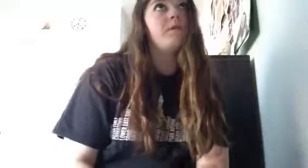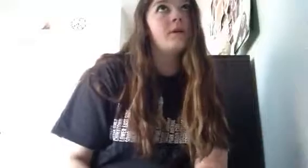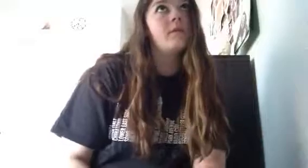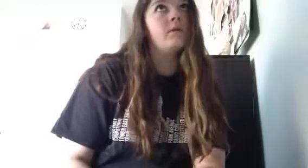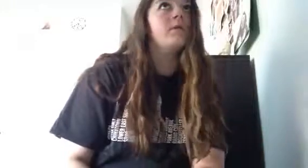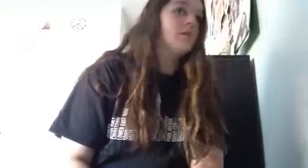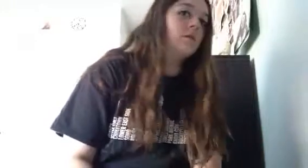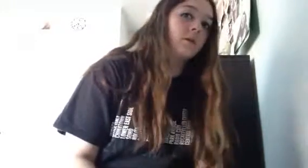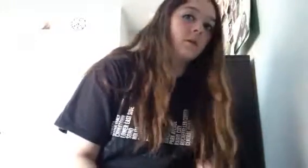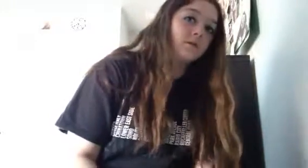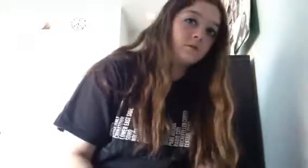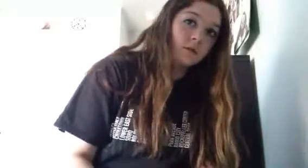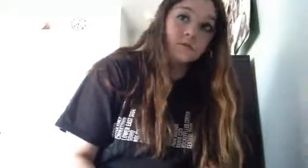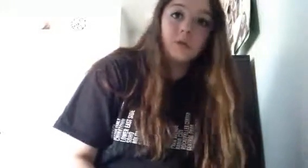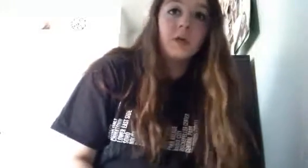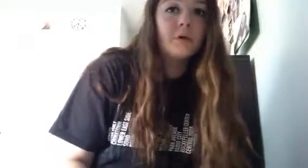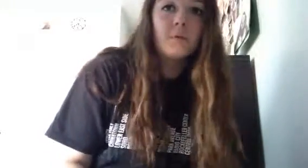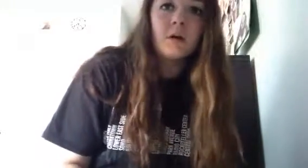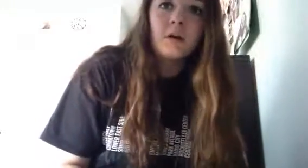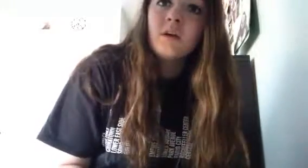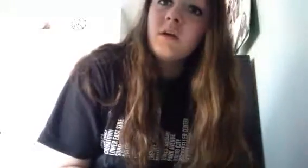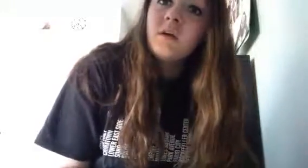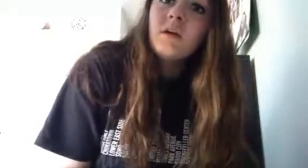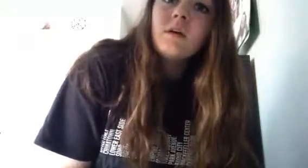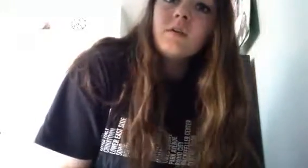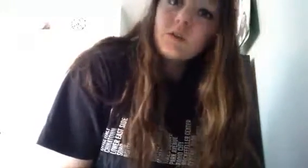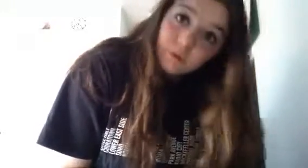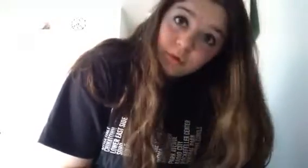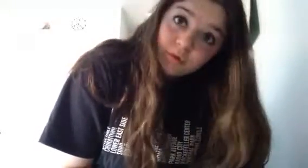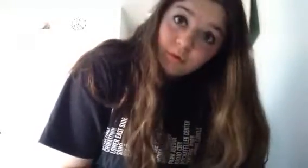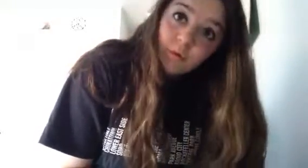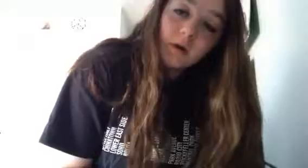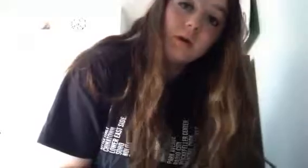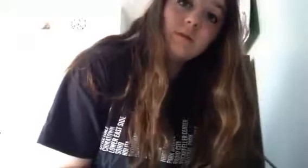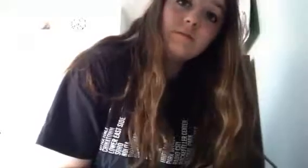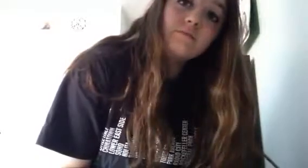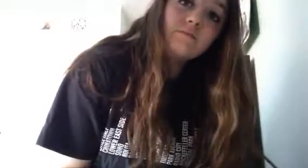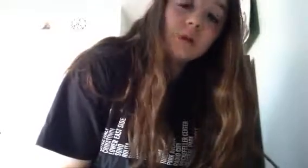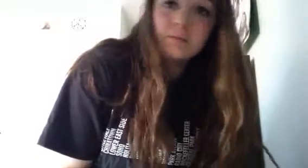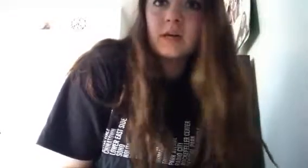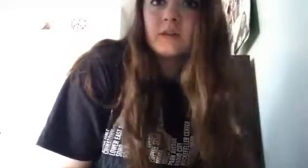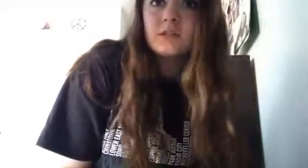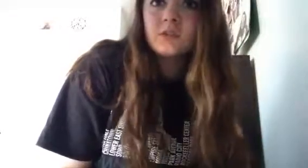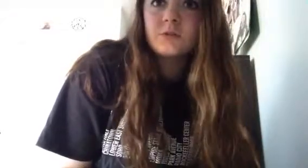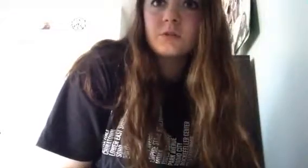like my other account that people can email me on for youtube um i'll put that in the description